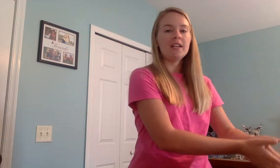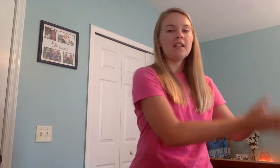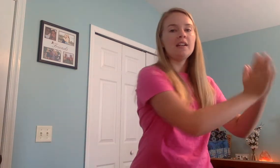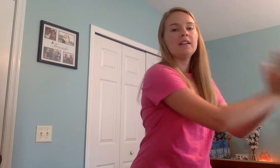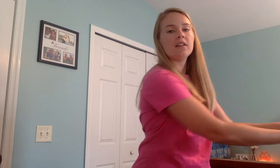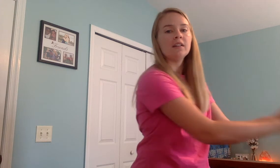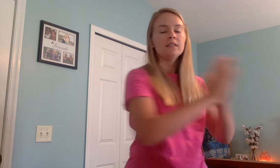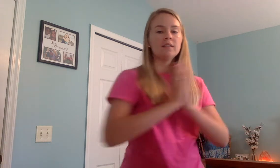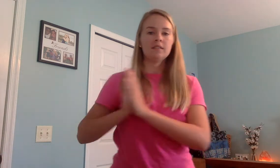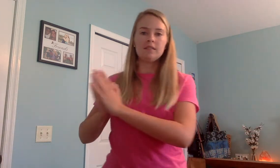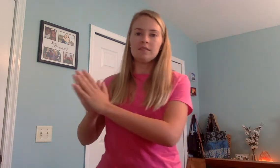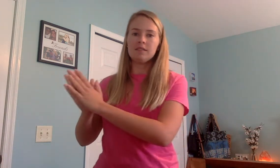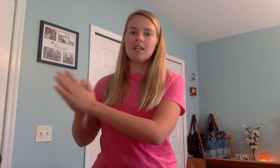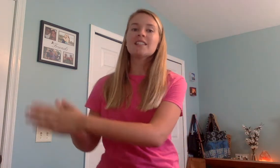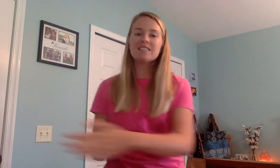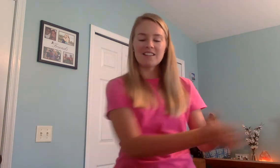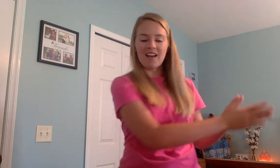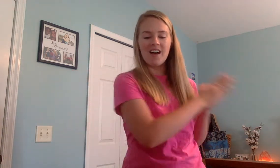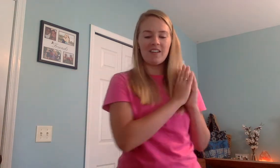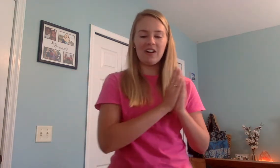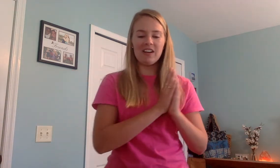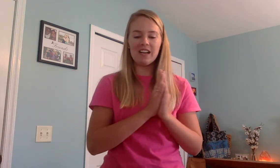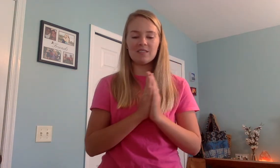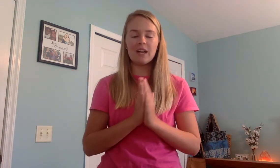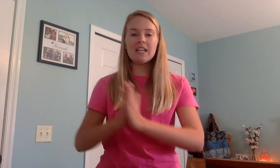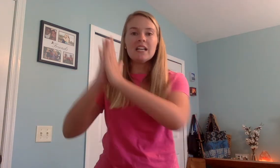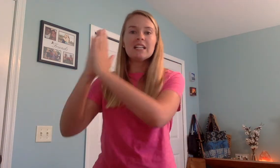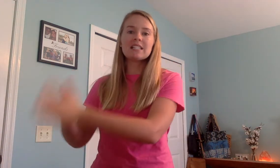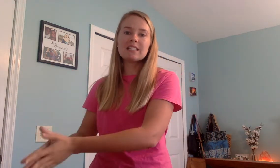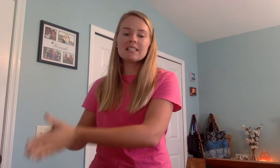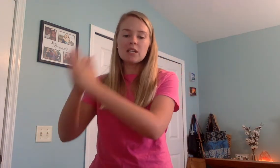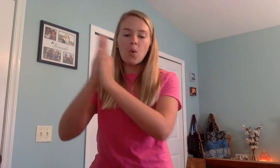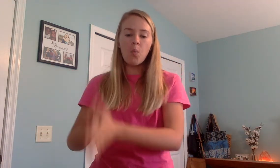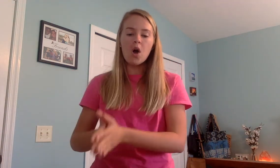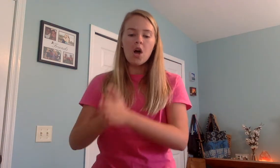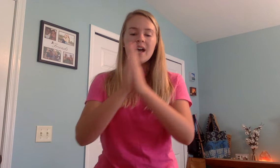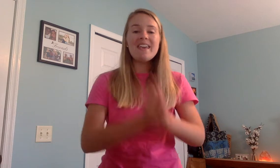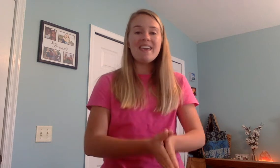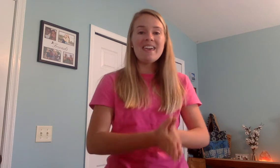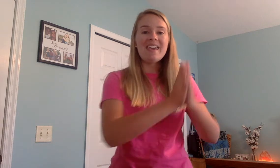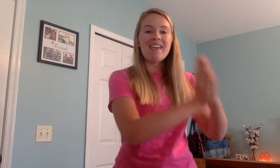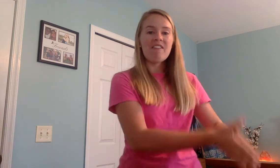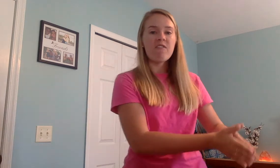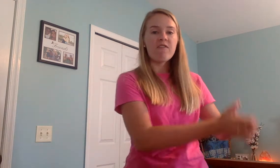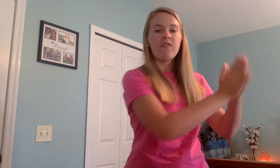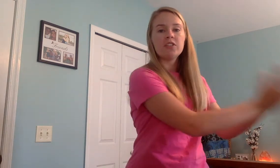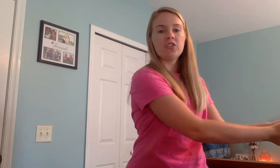k. Skunk. Very nice. Ready? S, w, e, p, t.